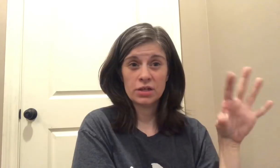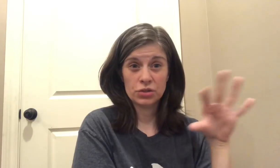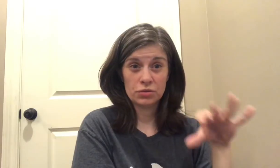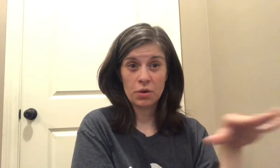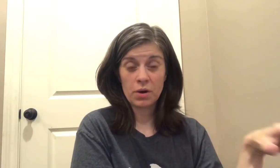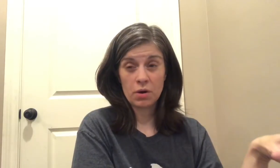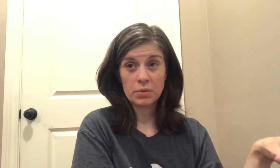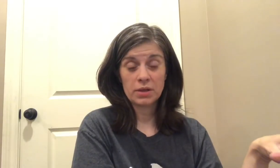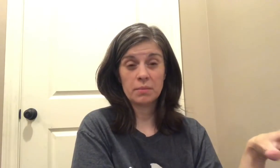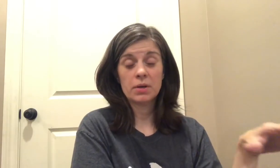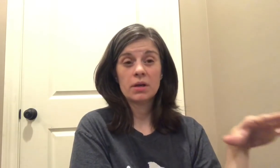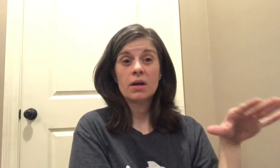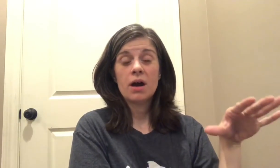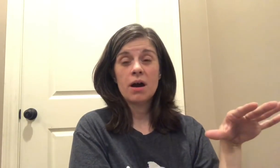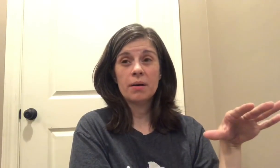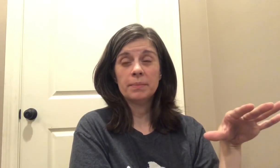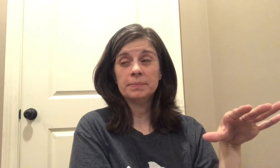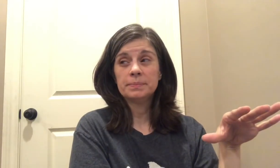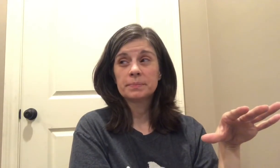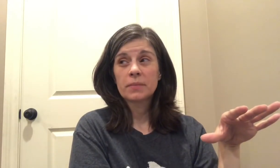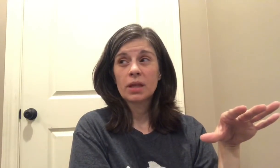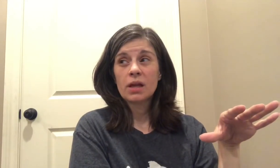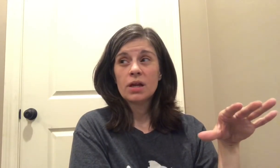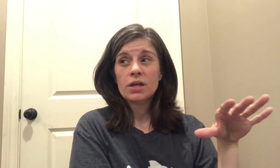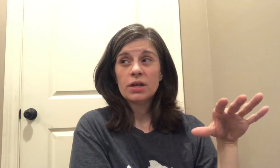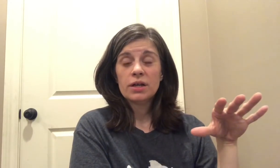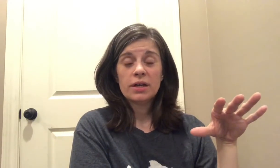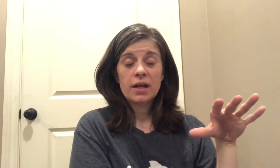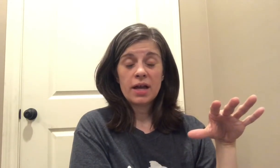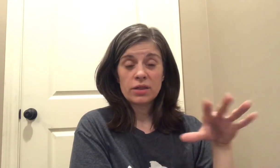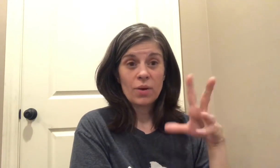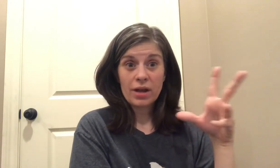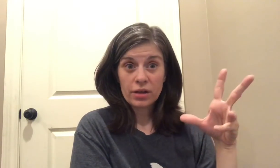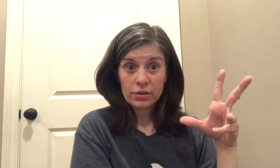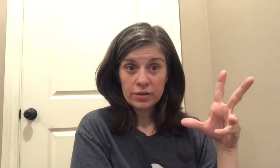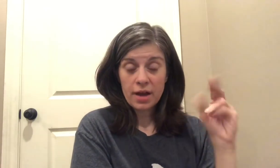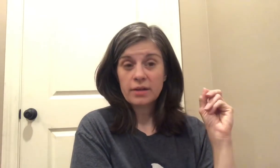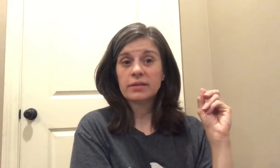issue going on with him um and the way I concluded that